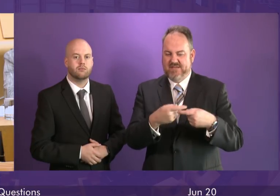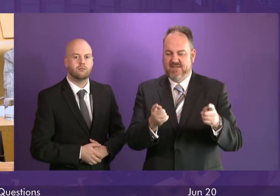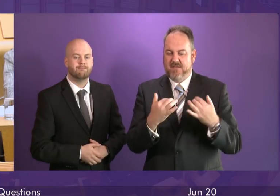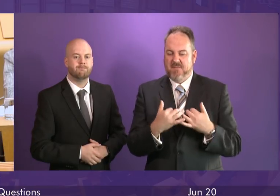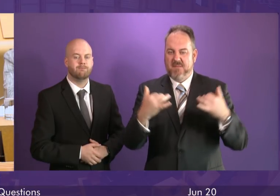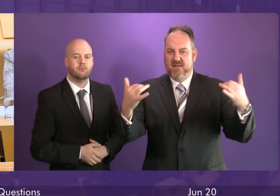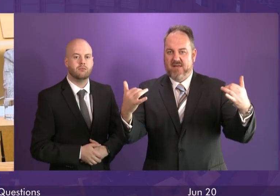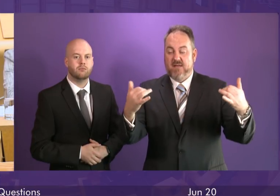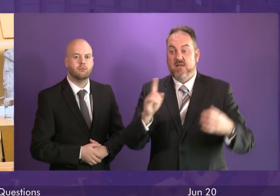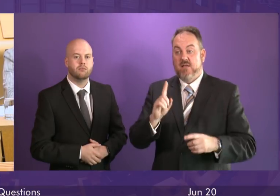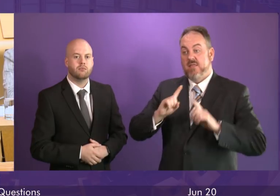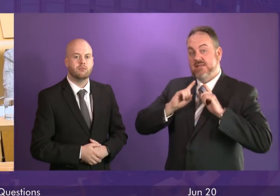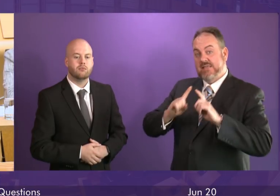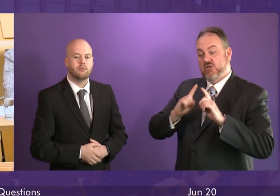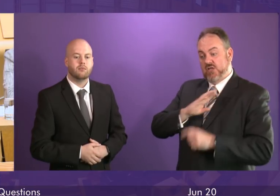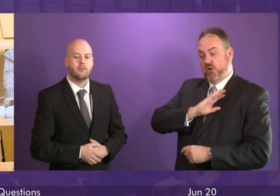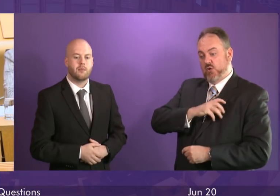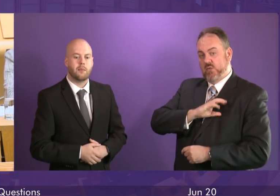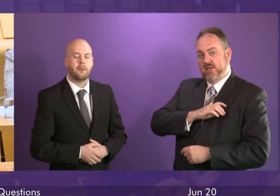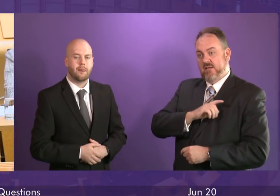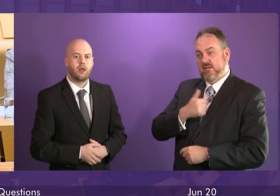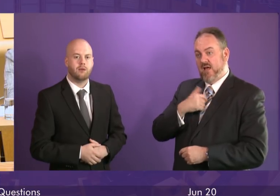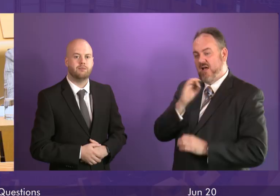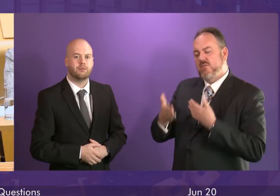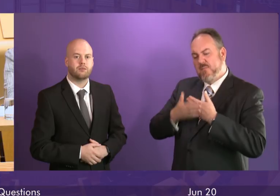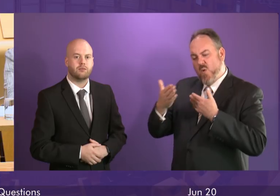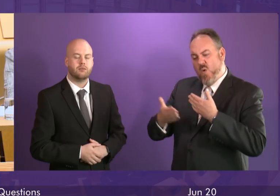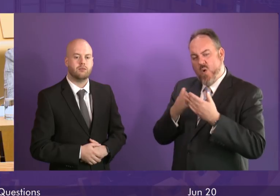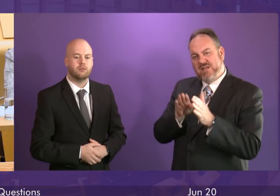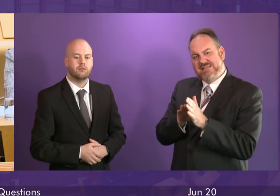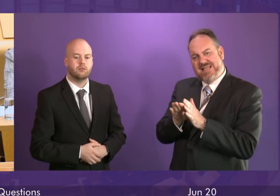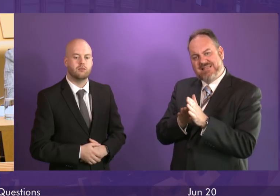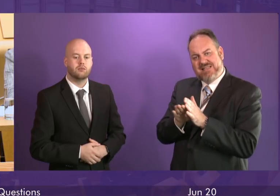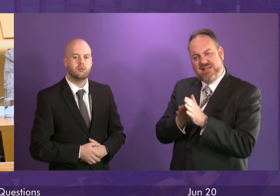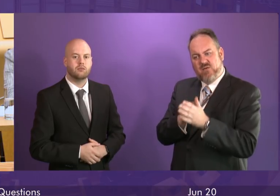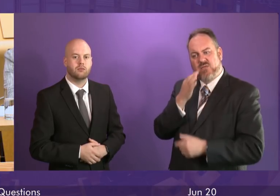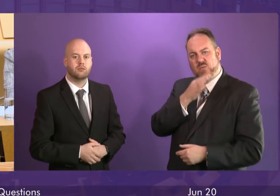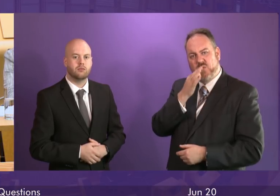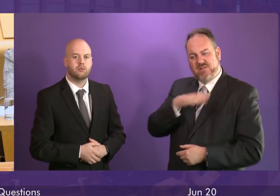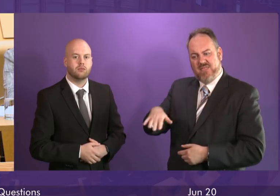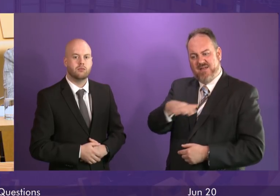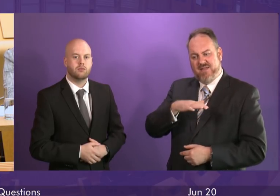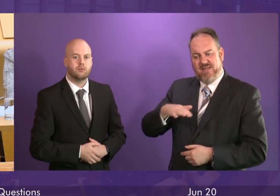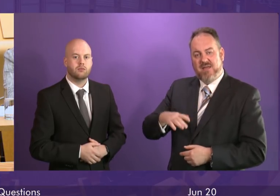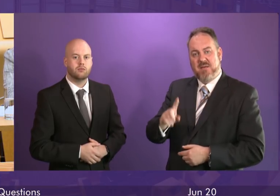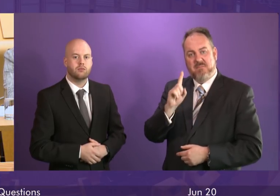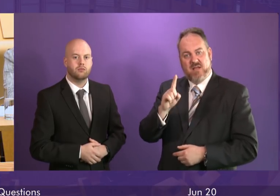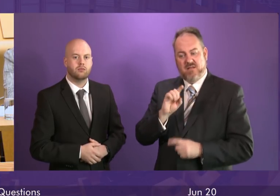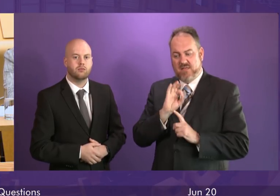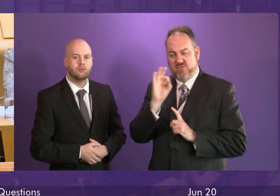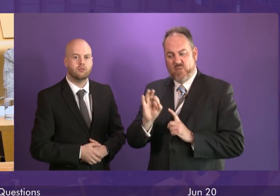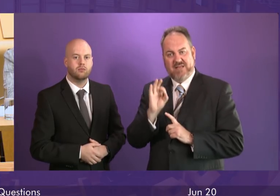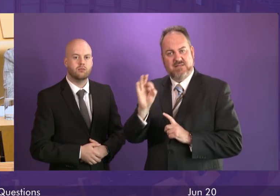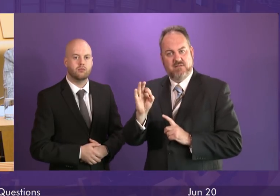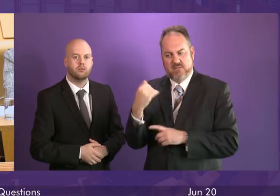The teaching unions at the school have asked for updated testing to be carried out to give people further assurances but they say that that request is